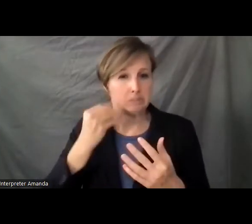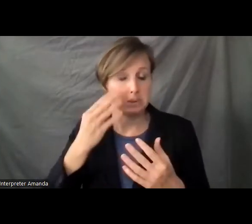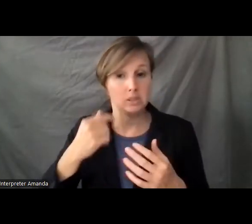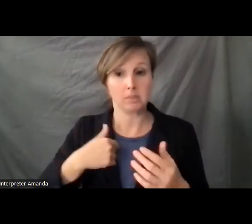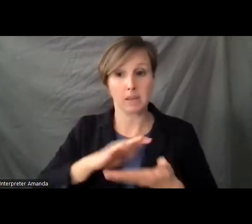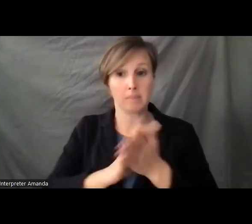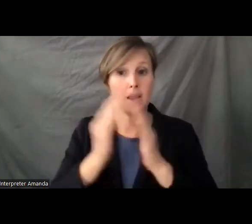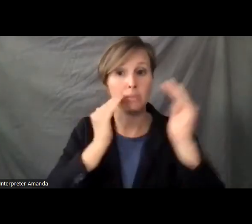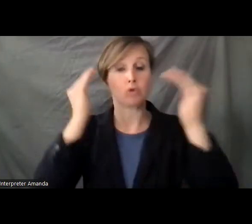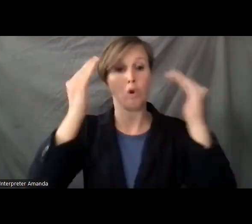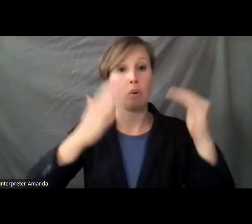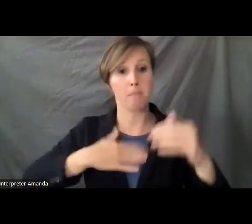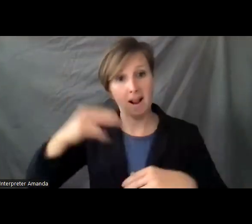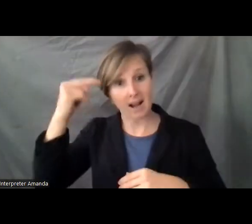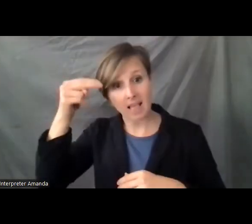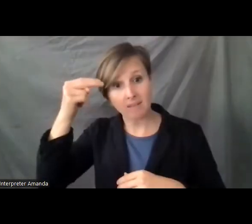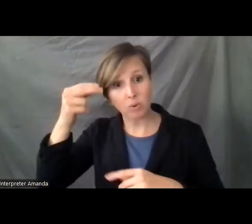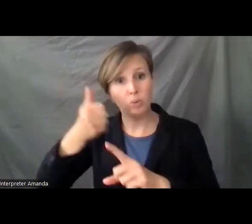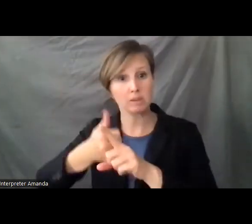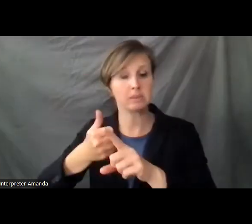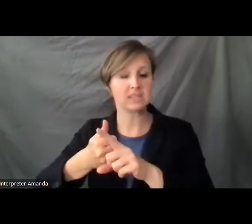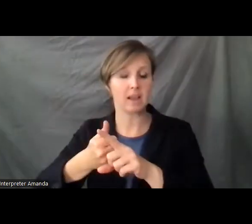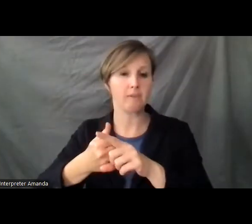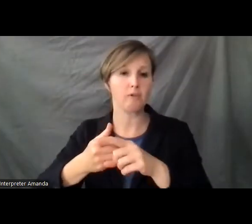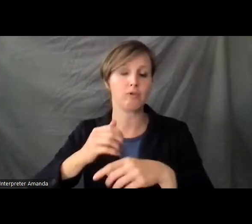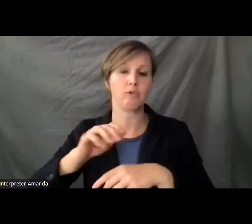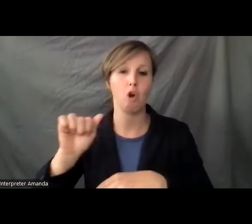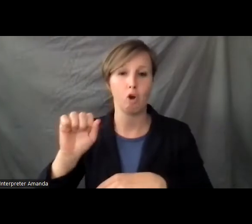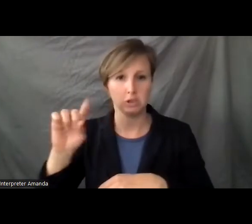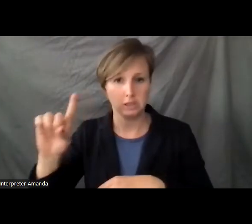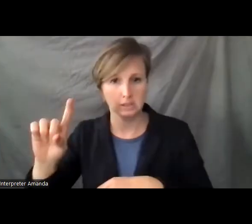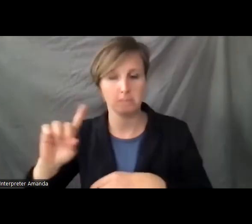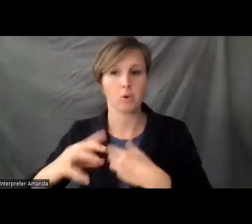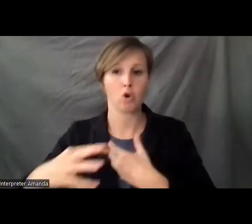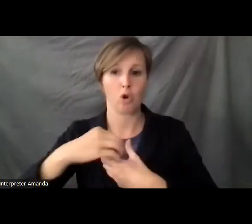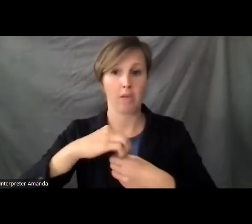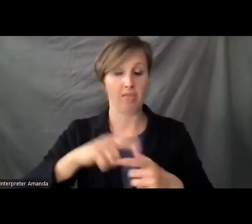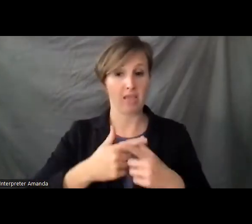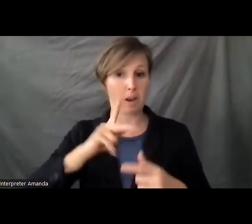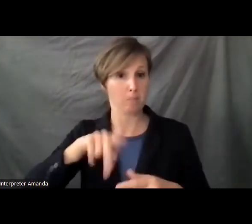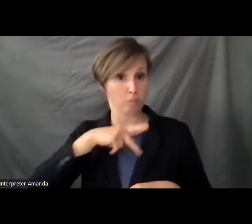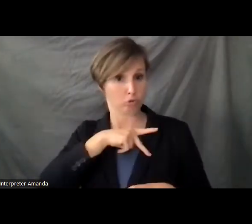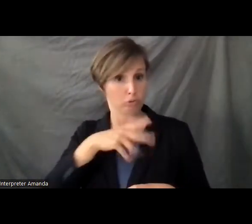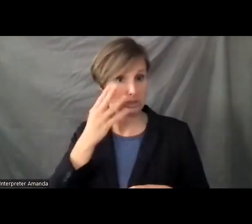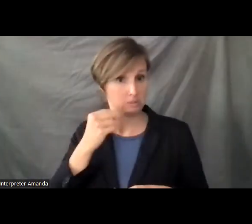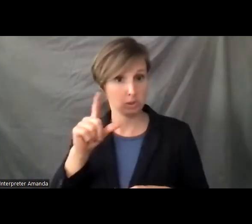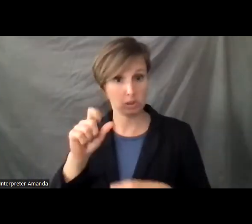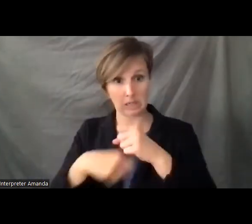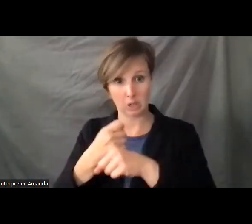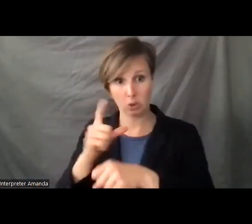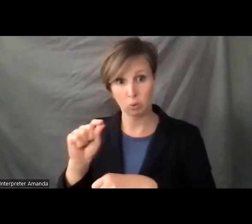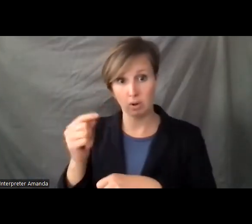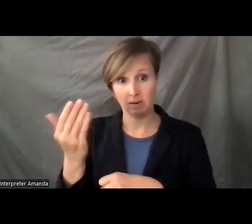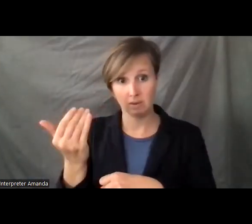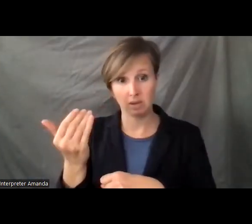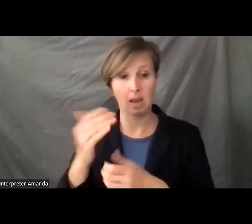adult, I have a nephew that has autism. And then there's a personal experience that I had in 2015 where I went through two